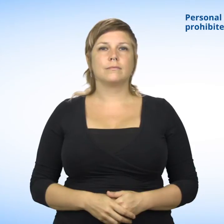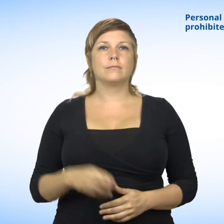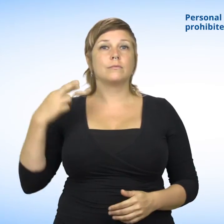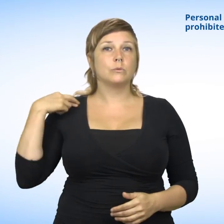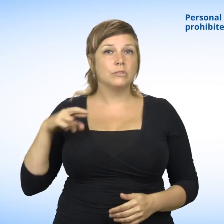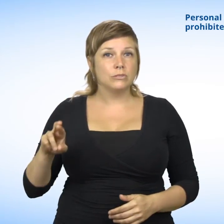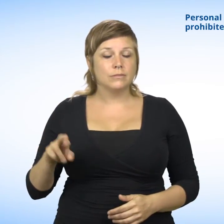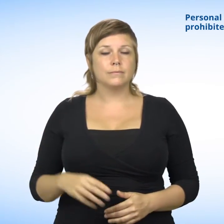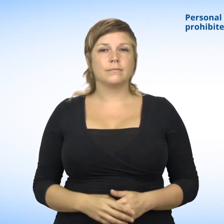Religion